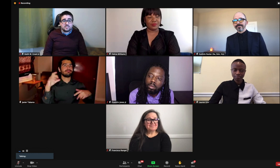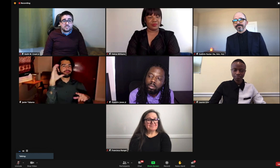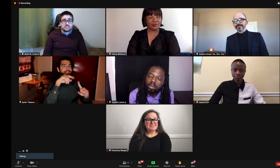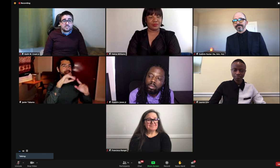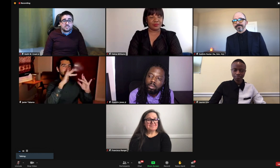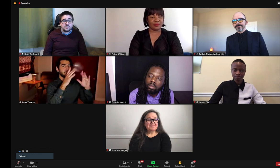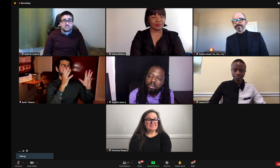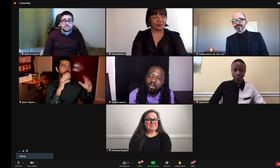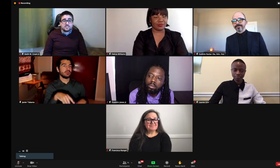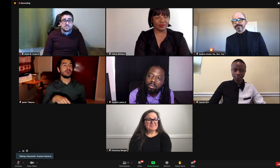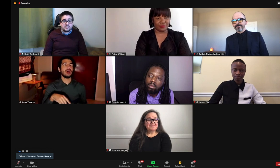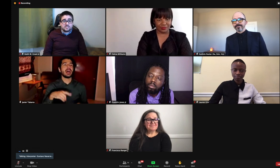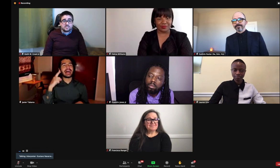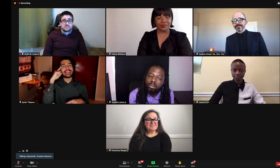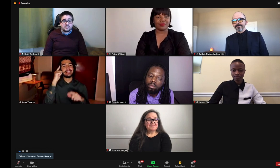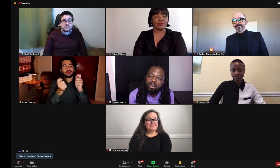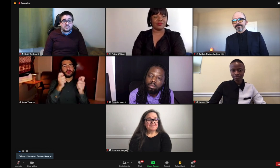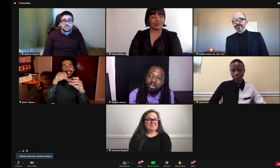It is important to create that network.